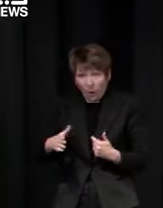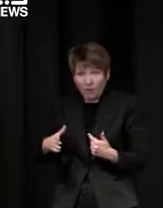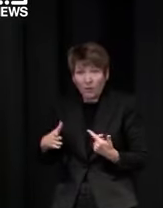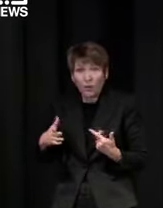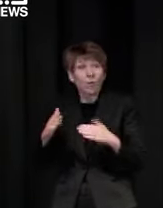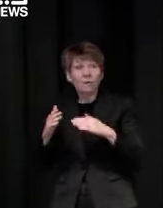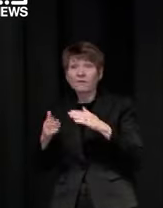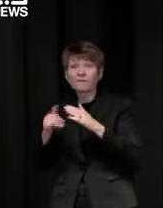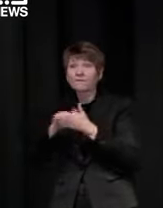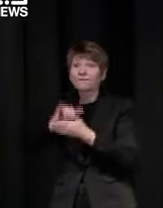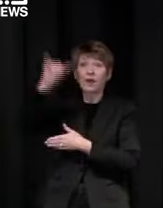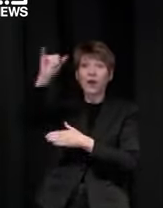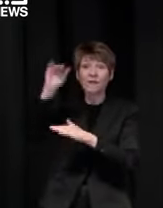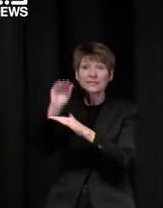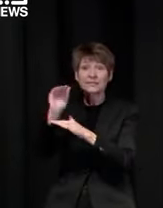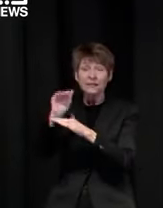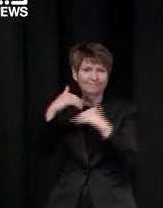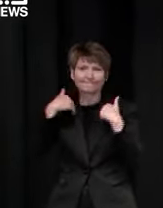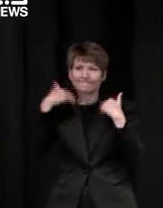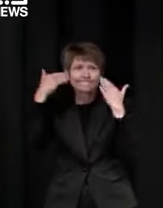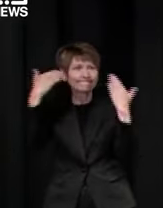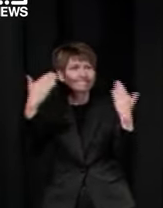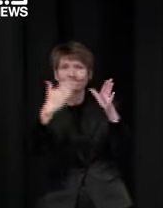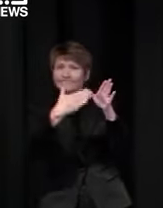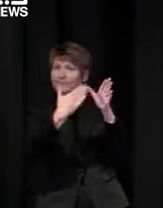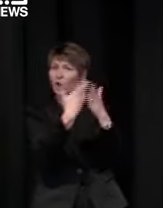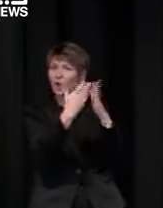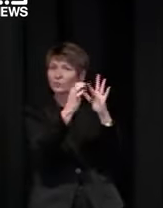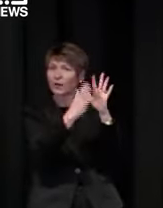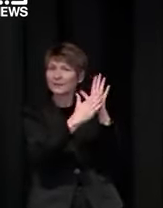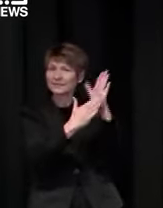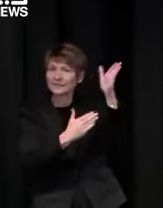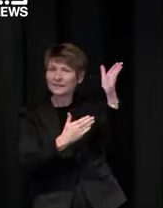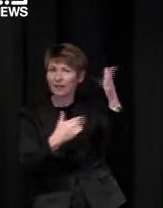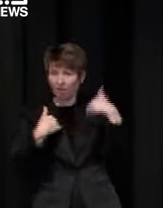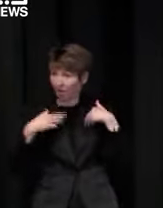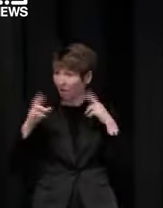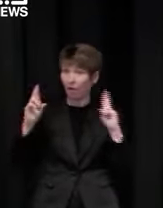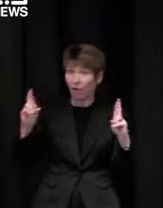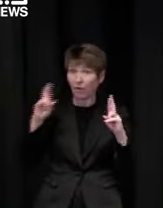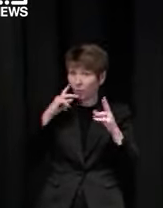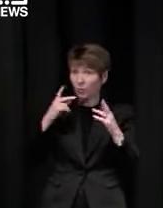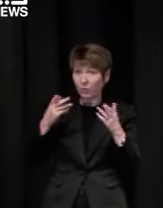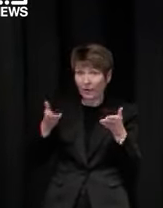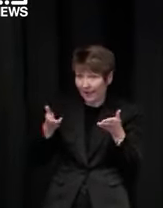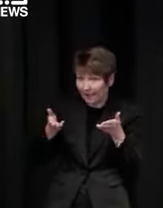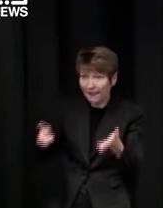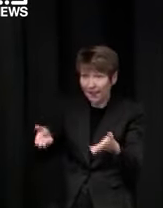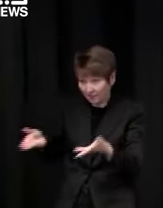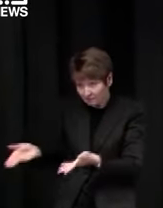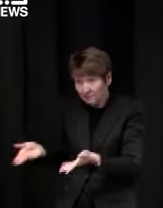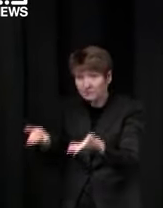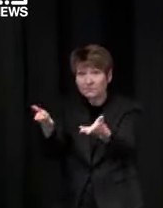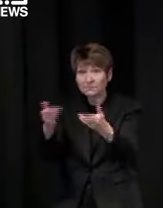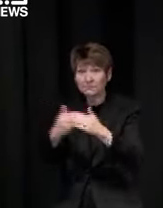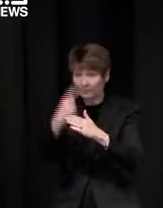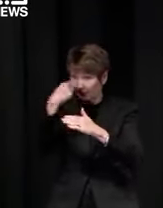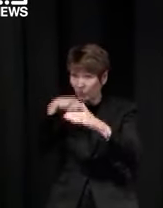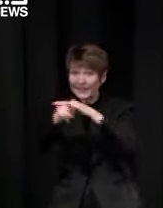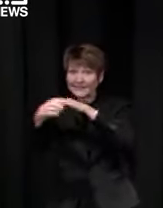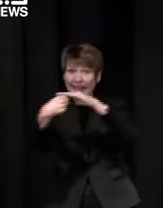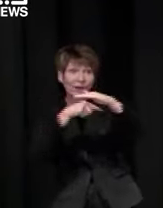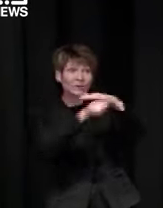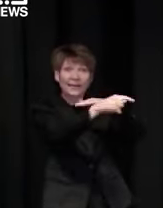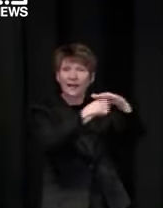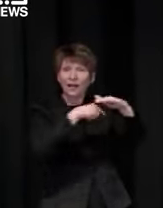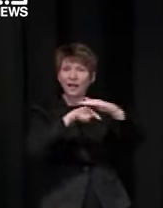i can't i can't predict that uh beyond that you know what i would hope we have to wait and see how things how things go and how many cases there are just like i